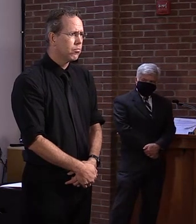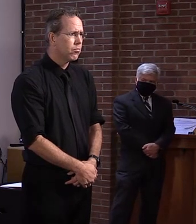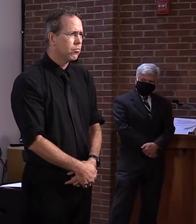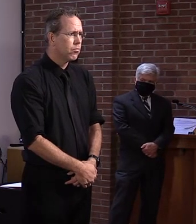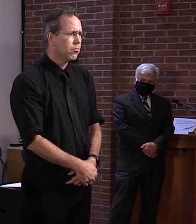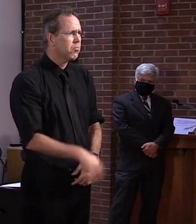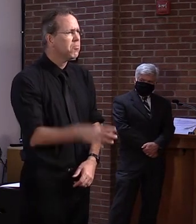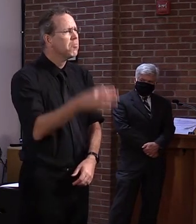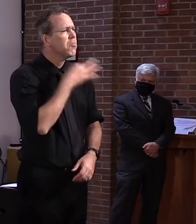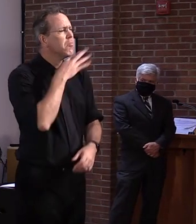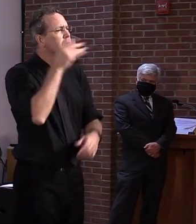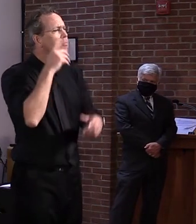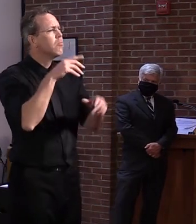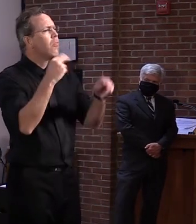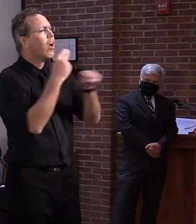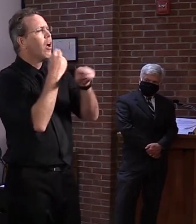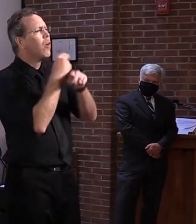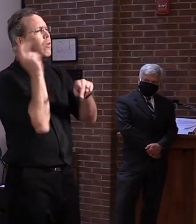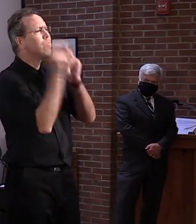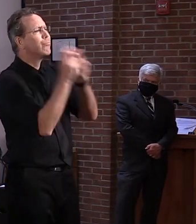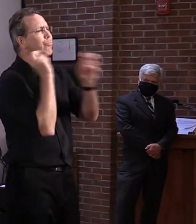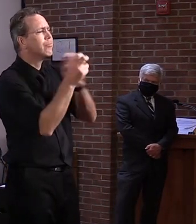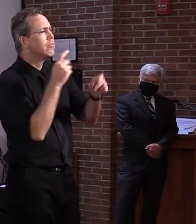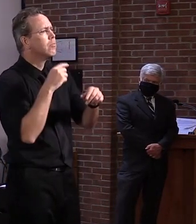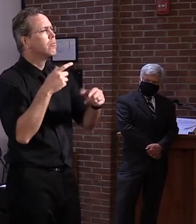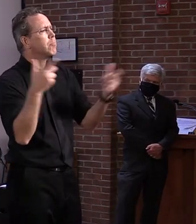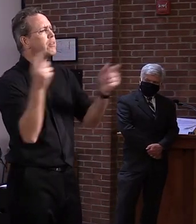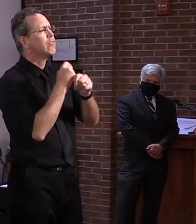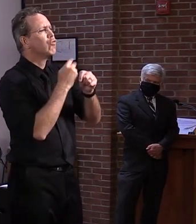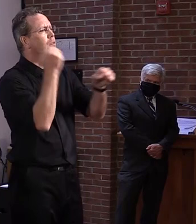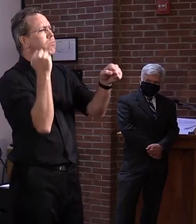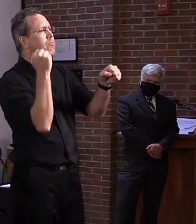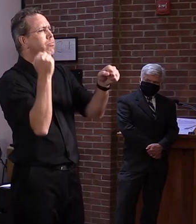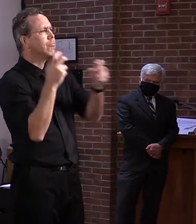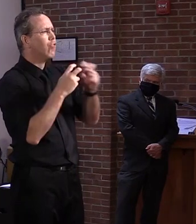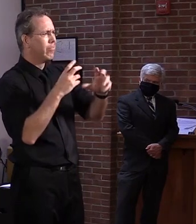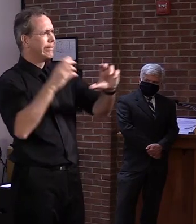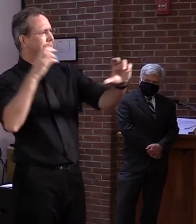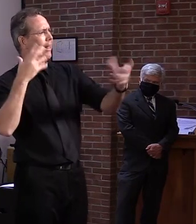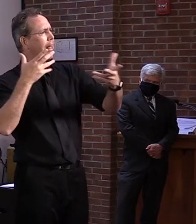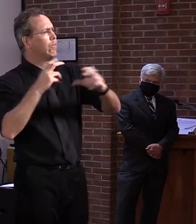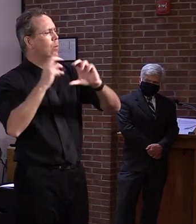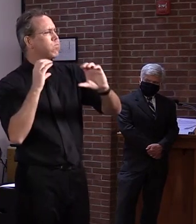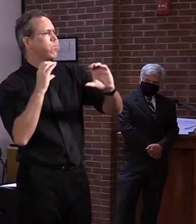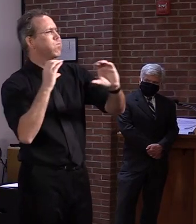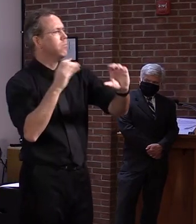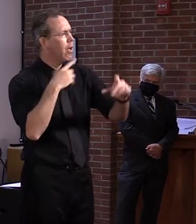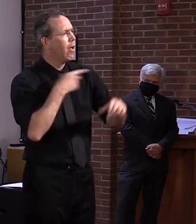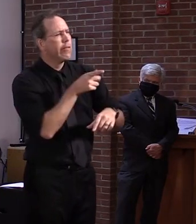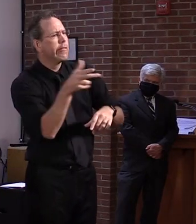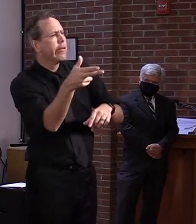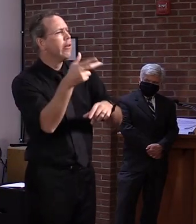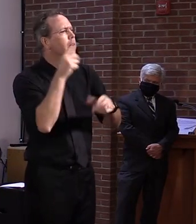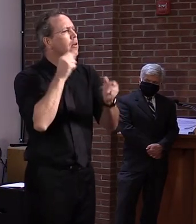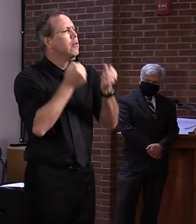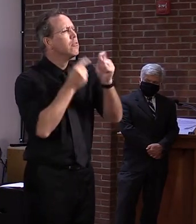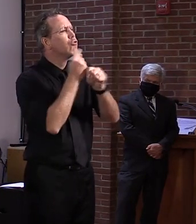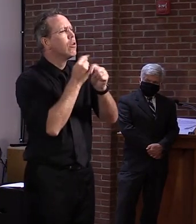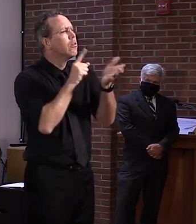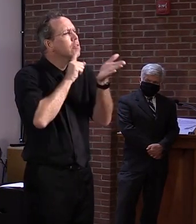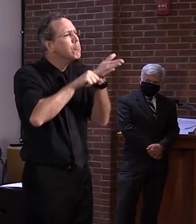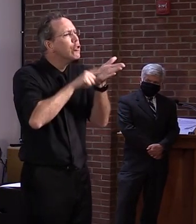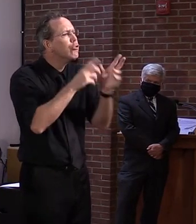Yes, we do. during the beginning of the pandemic, we actually moved to a lower tier of those